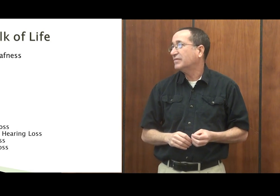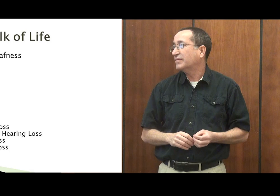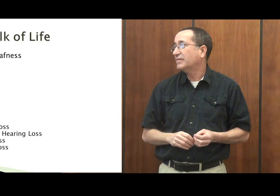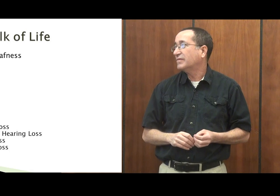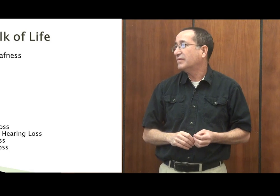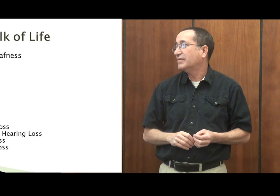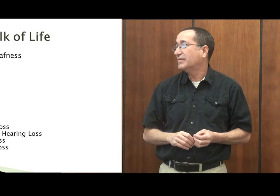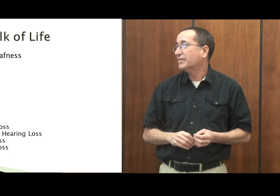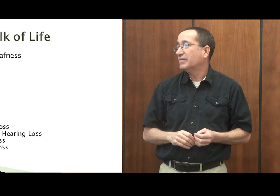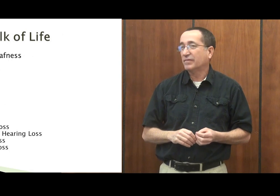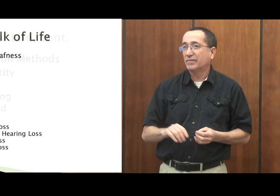Again.